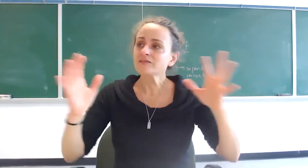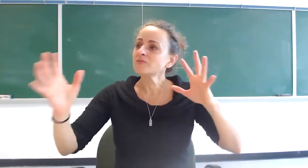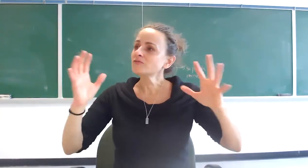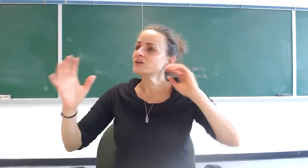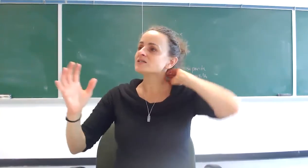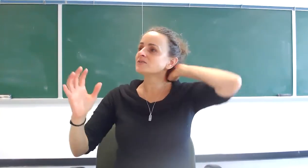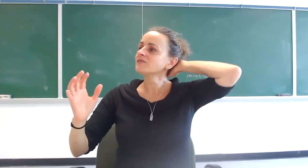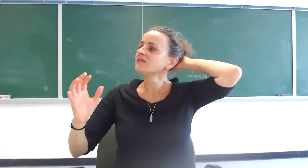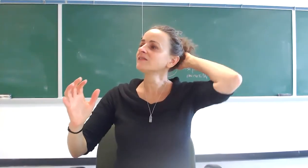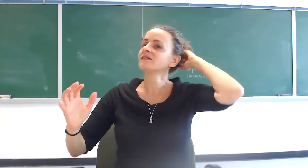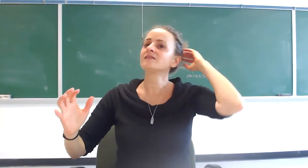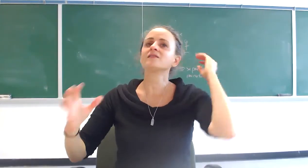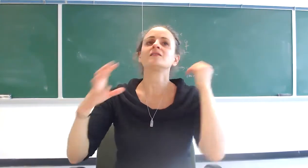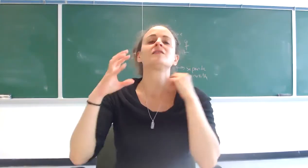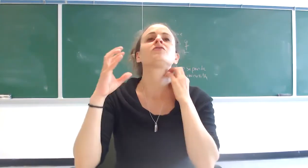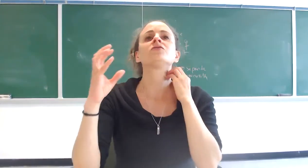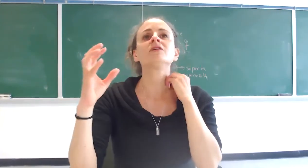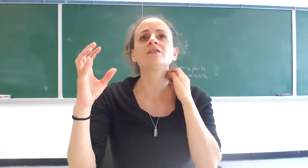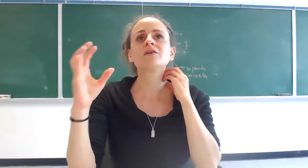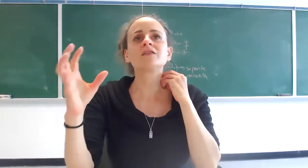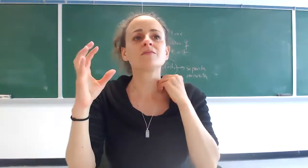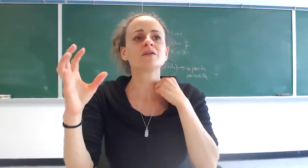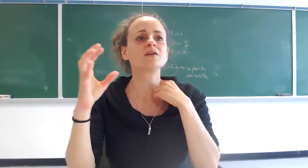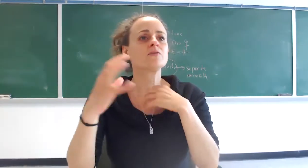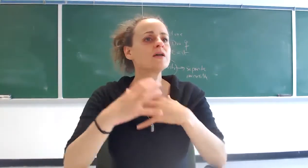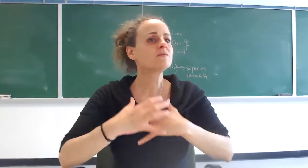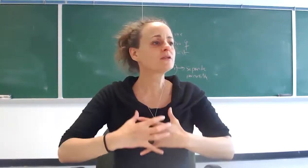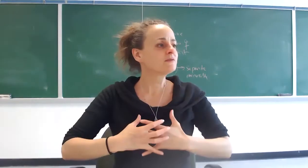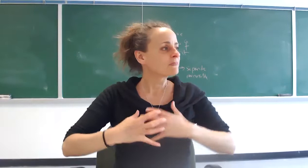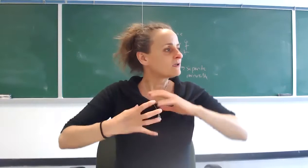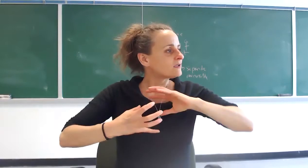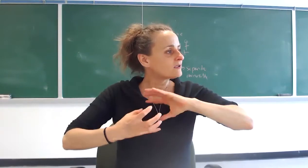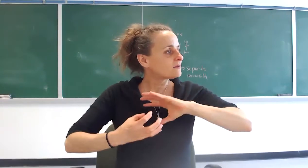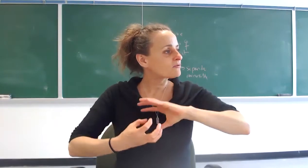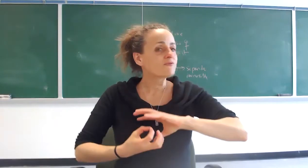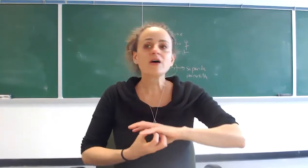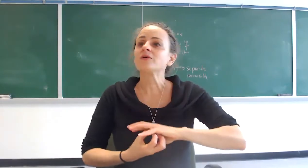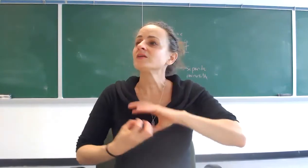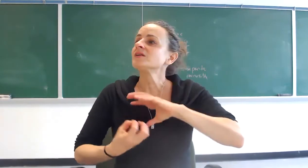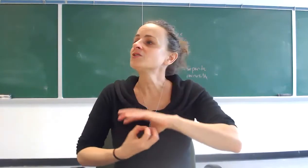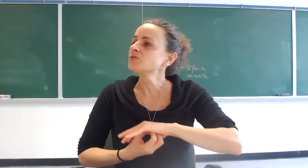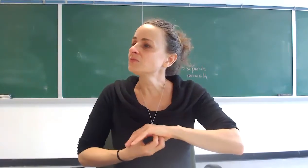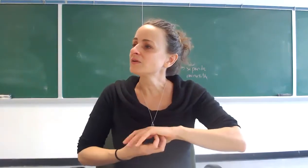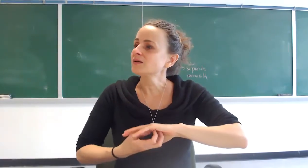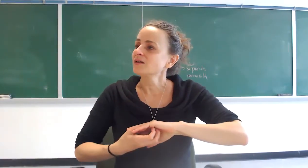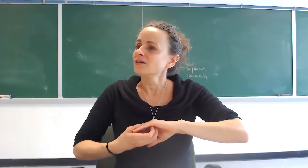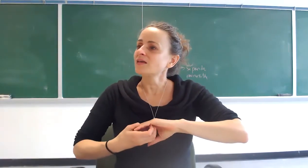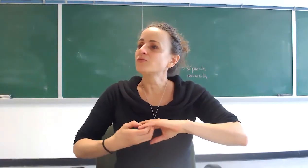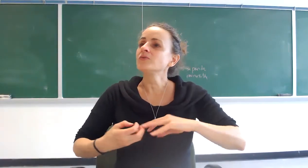observation so levinas is saying surely there is something incredibly profound in each human being that we